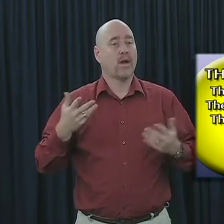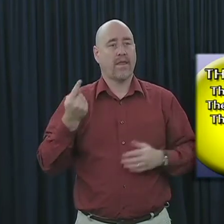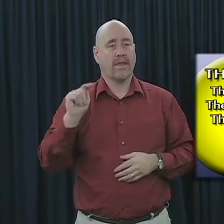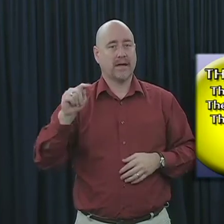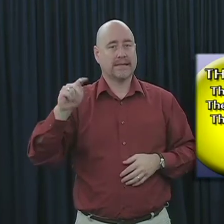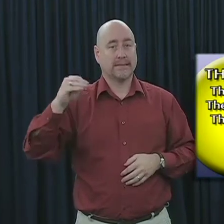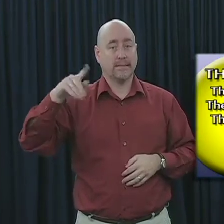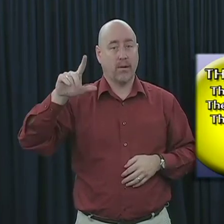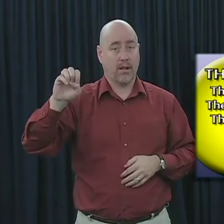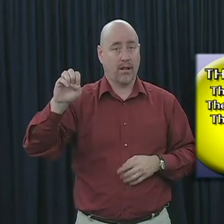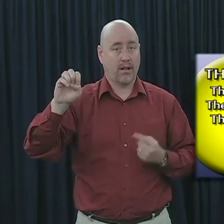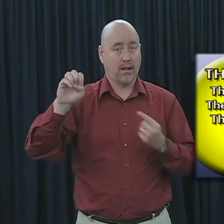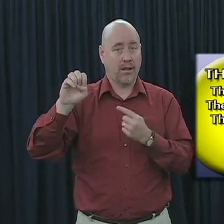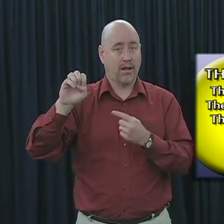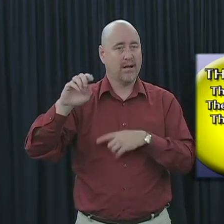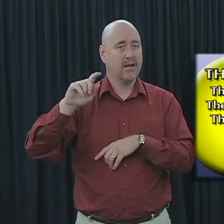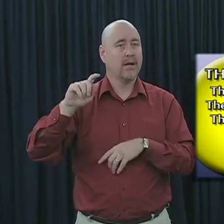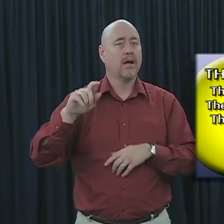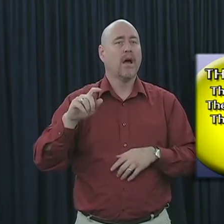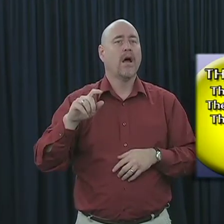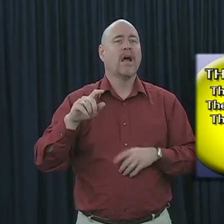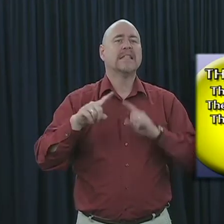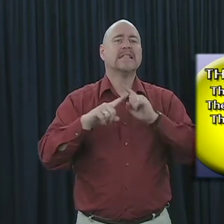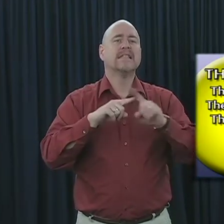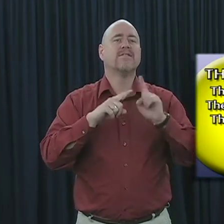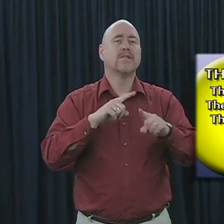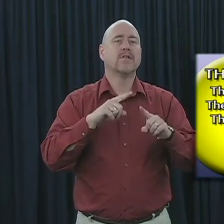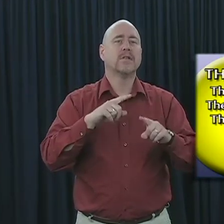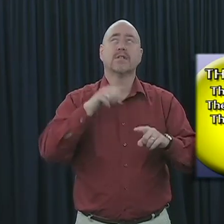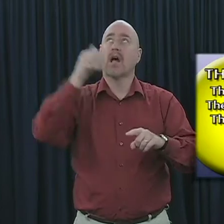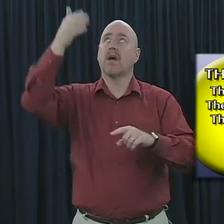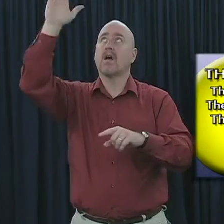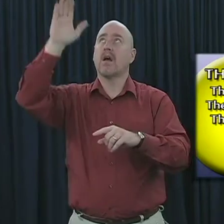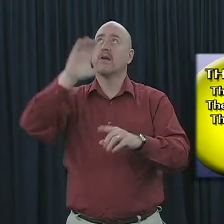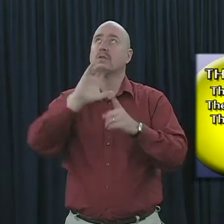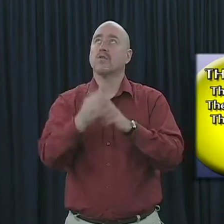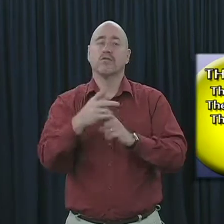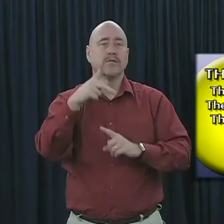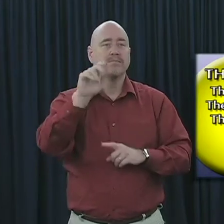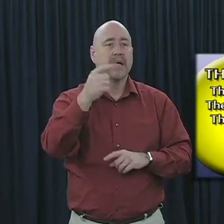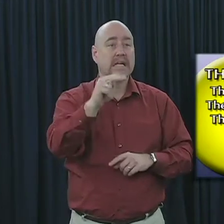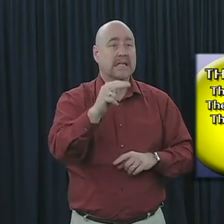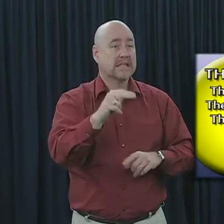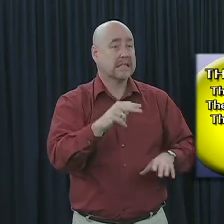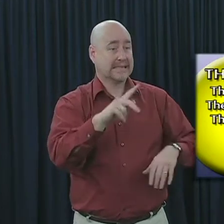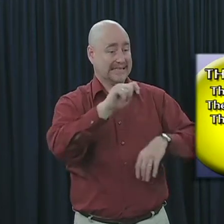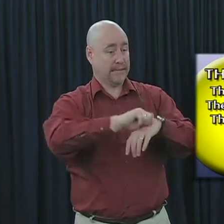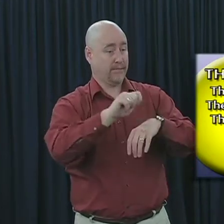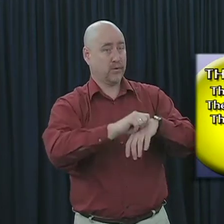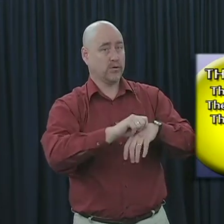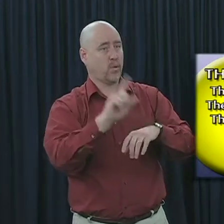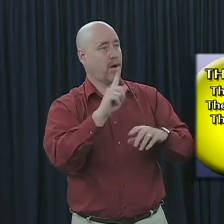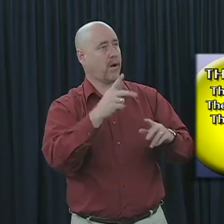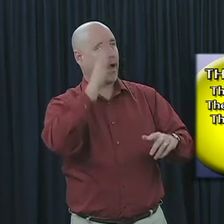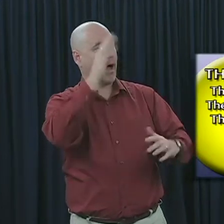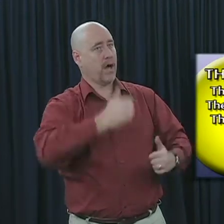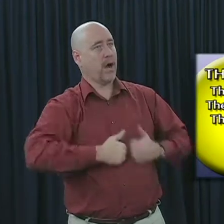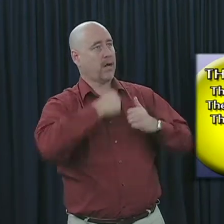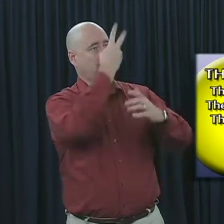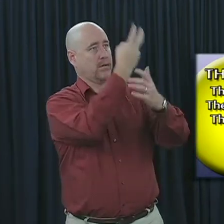temple. In pagan cultures, temples are usually thought of as a dwelling place, or house for a god. In the